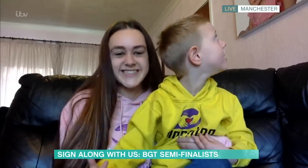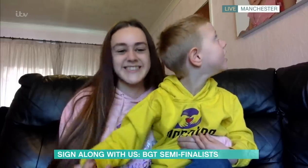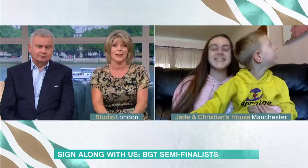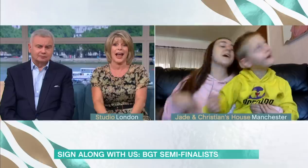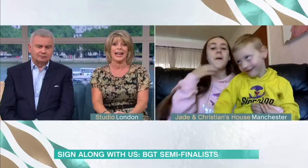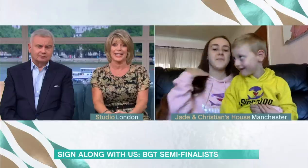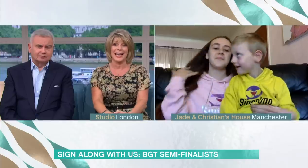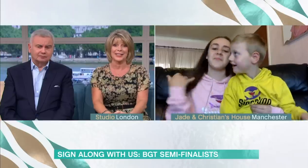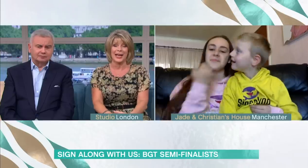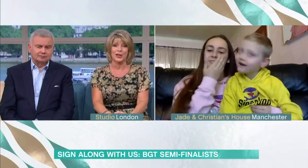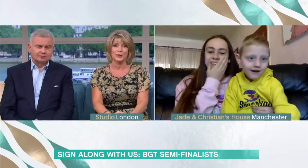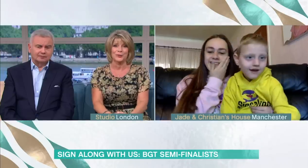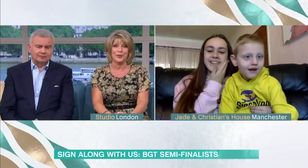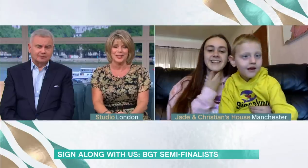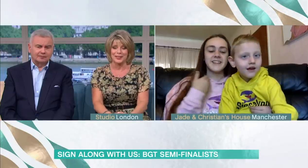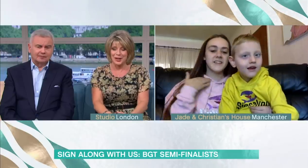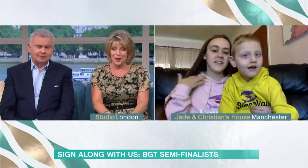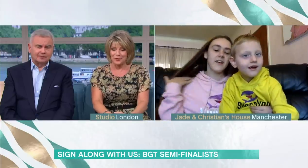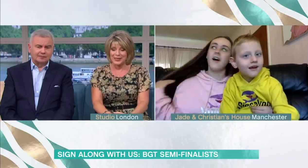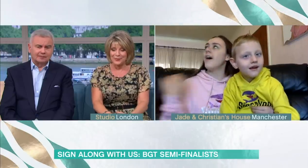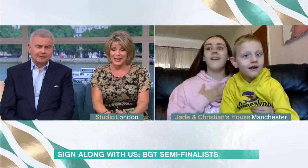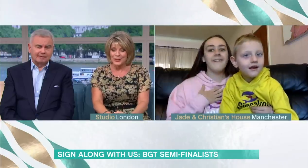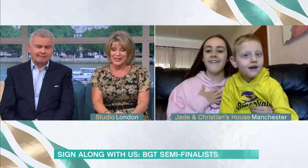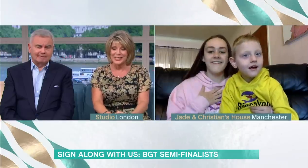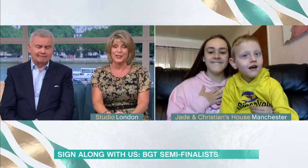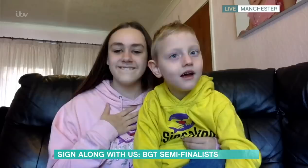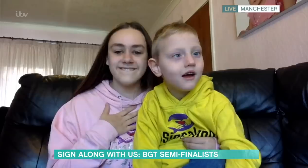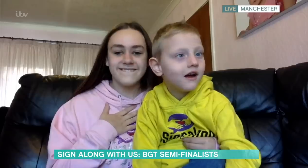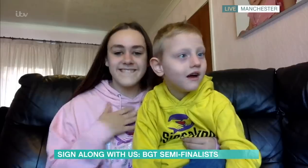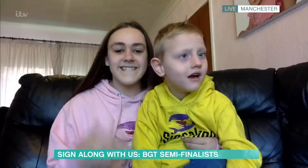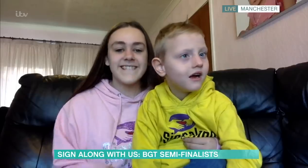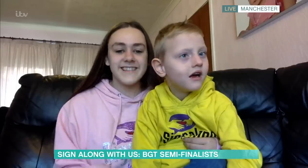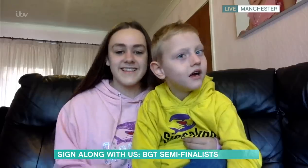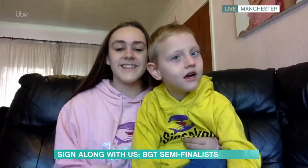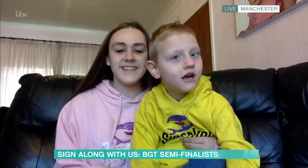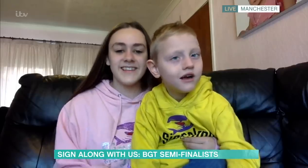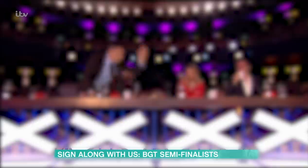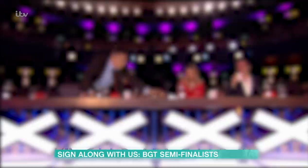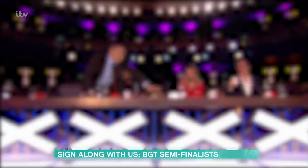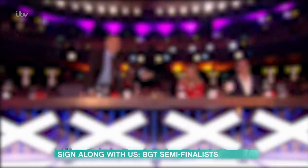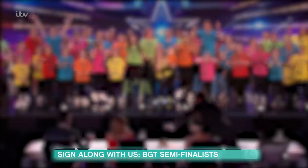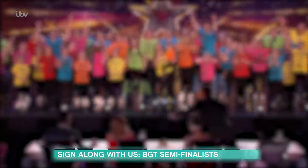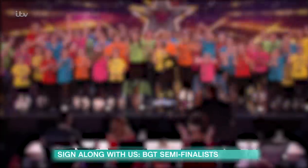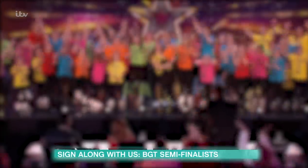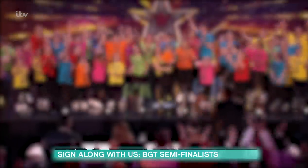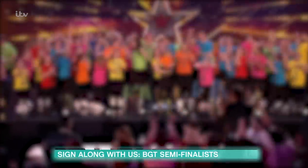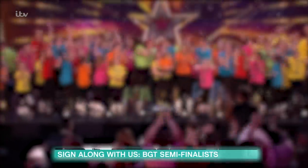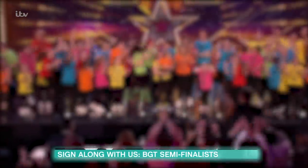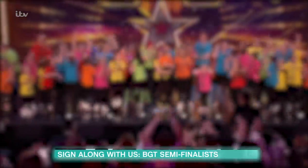accolade, that golden buzzer from David. That's obviously sent you straight through to the semi-final. You sang This Is Me, we heard there from The